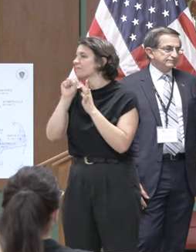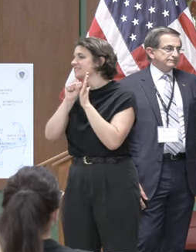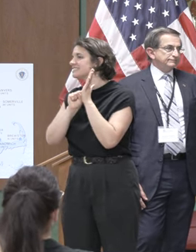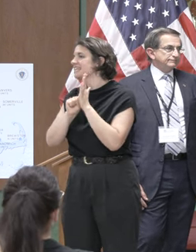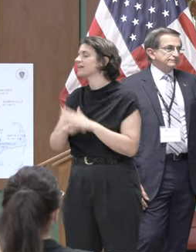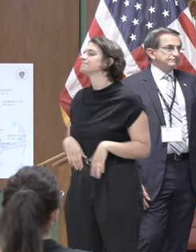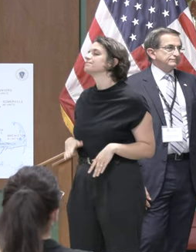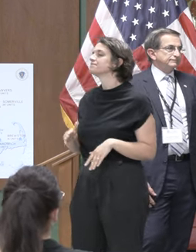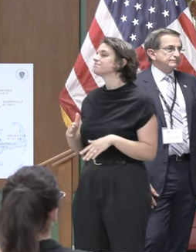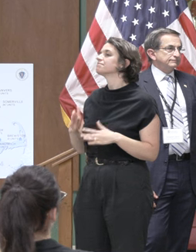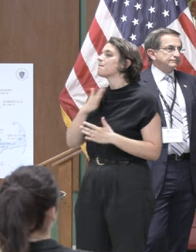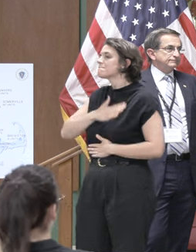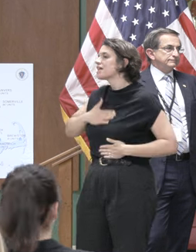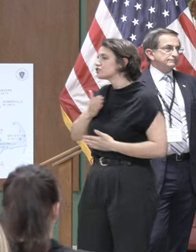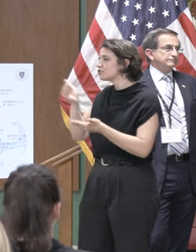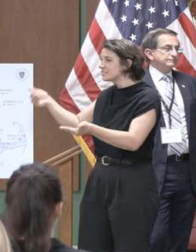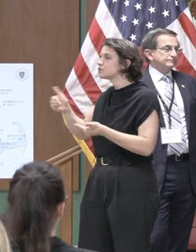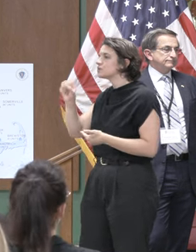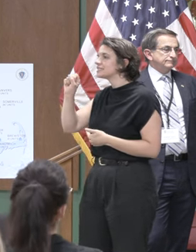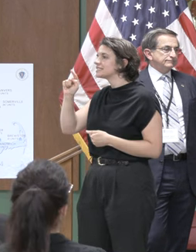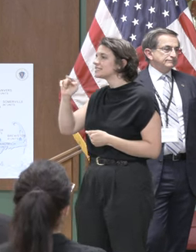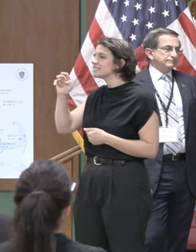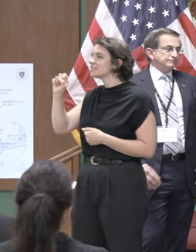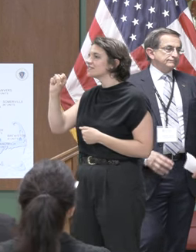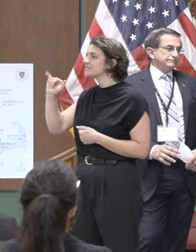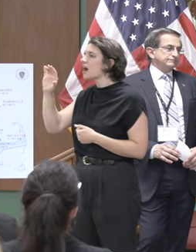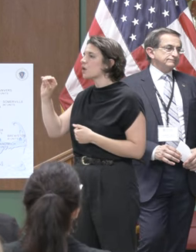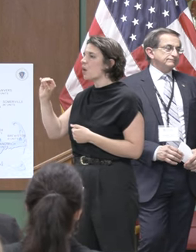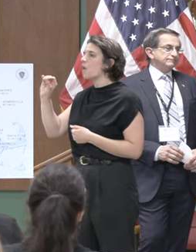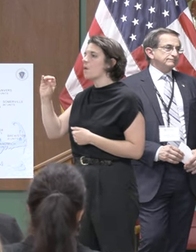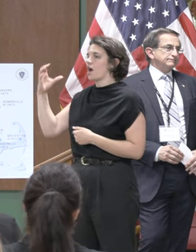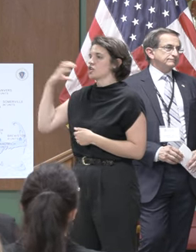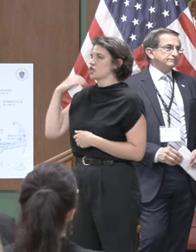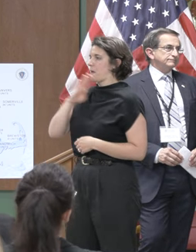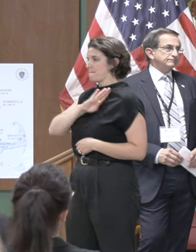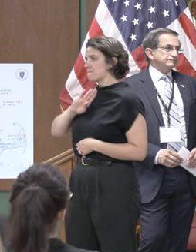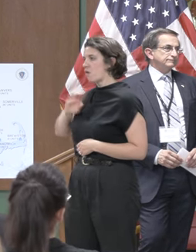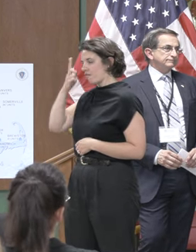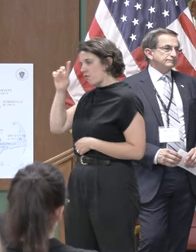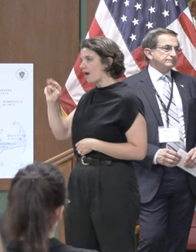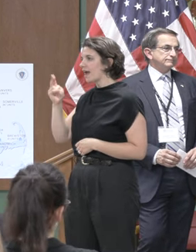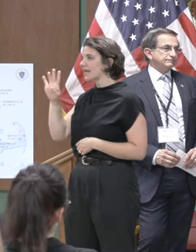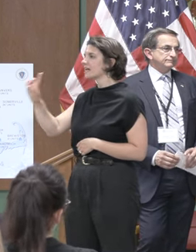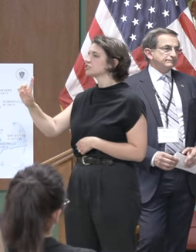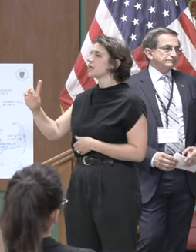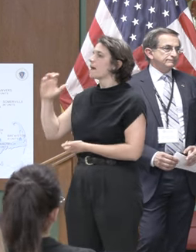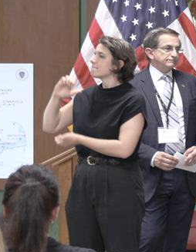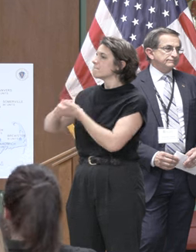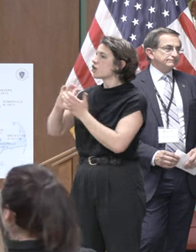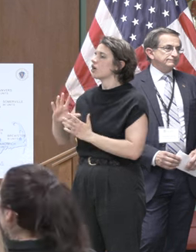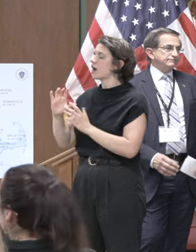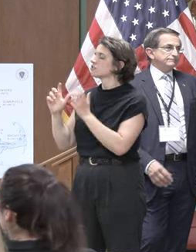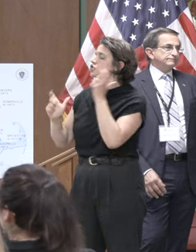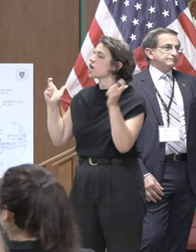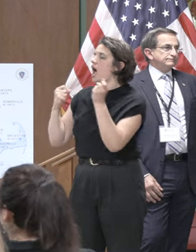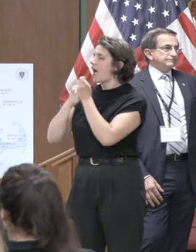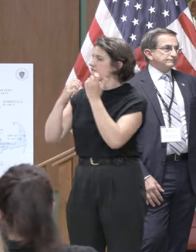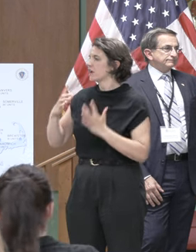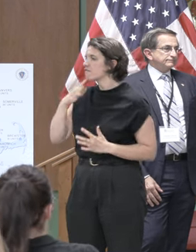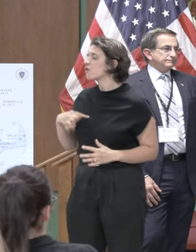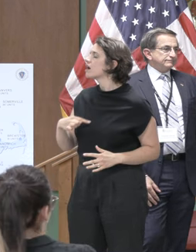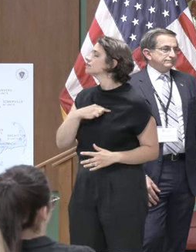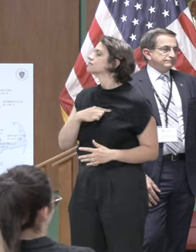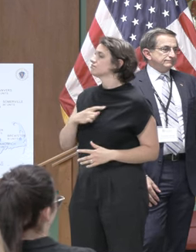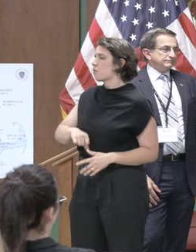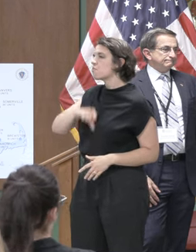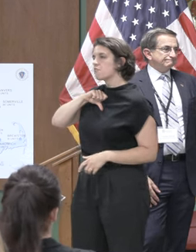sacco steve is the the board chair of new england home um he's our partner he's our biggest advocate and um very proud